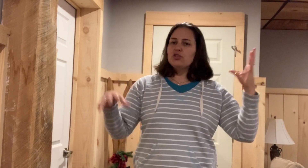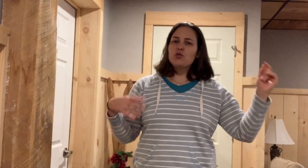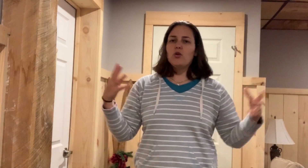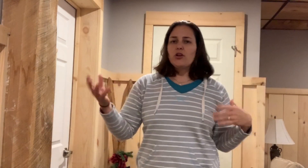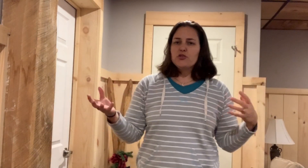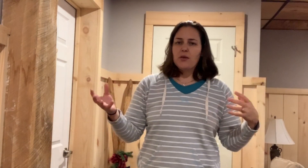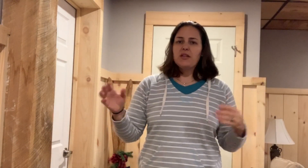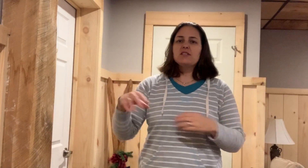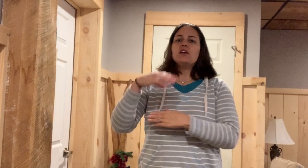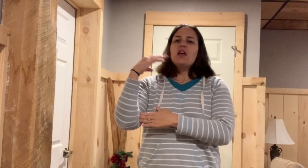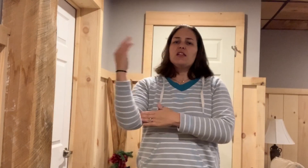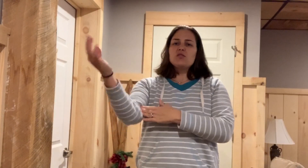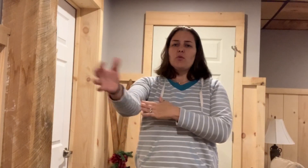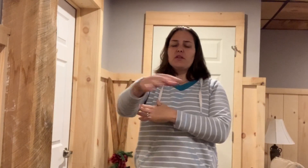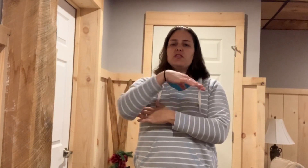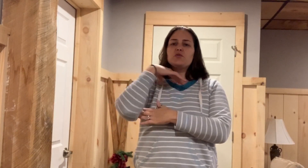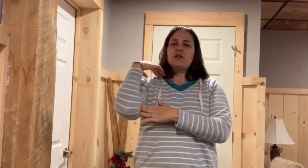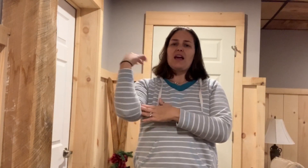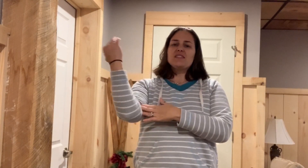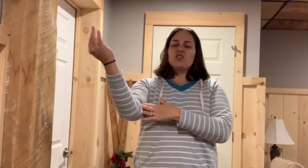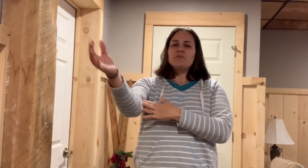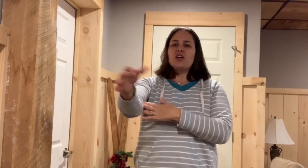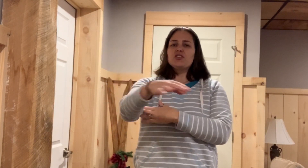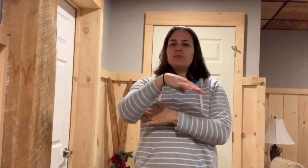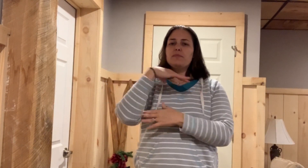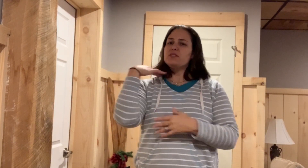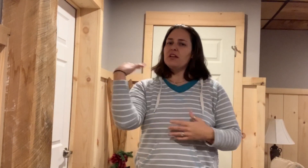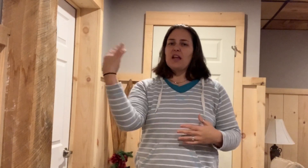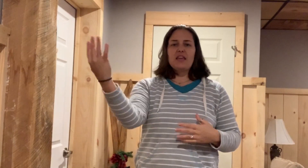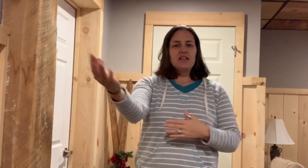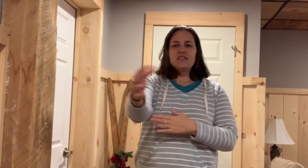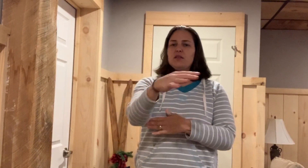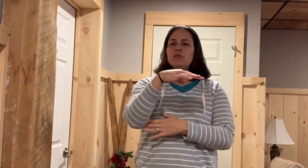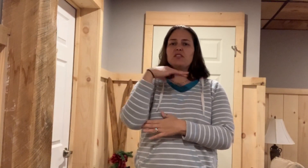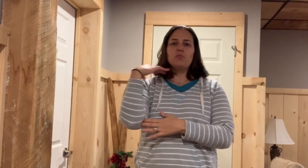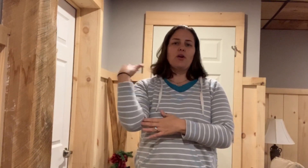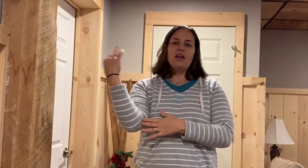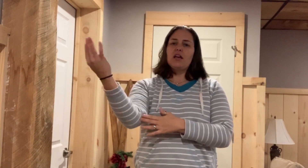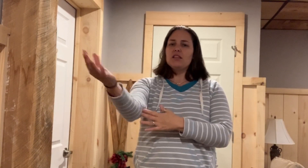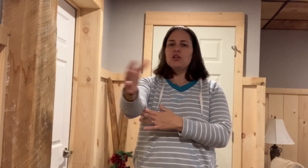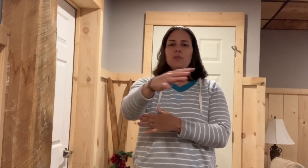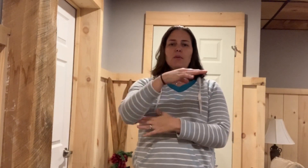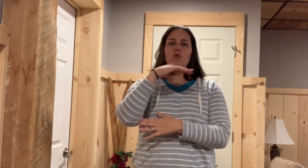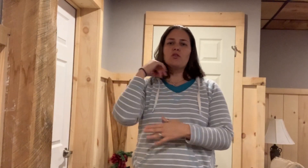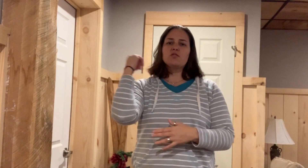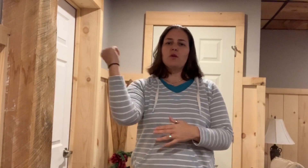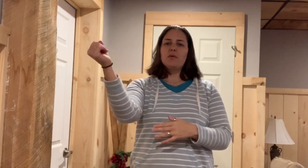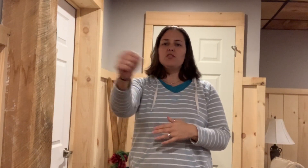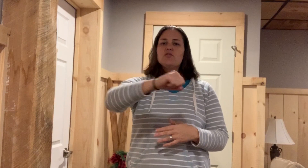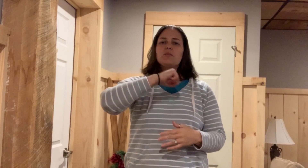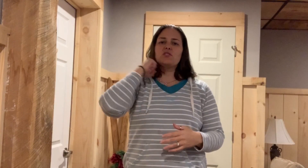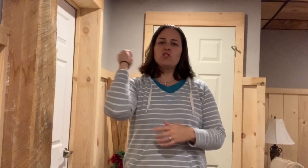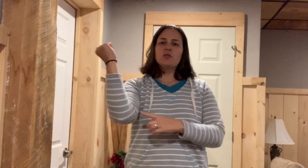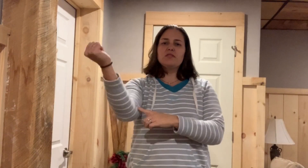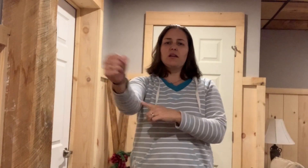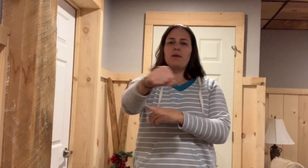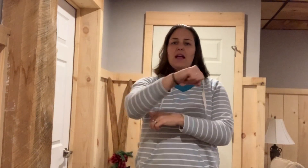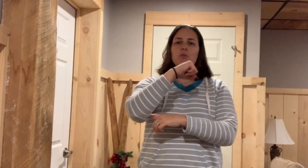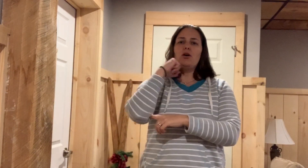control our extremities. And so what we're going to do is we're going to add circumduction to again, stimulate the brain a little bit more. So what I'm going to do is I'm going to circumduct my elbow